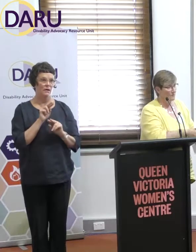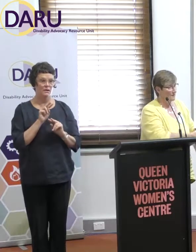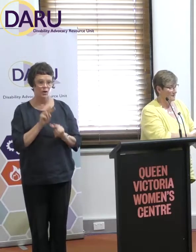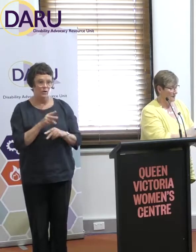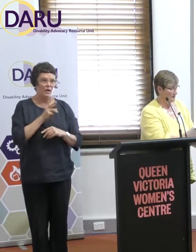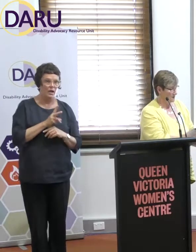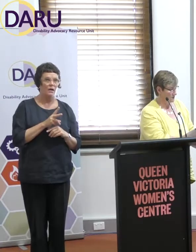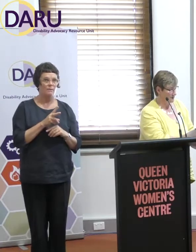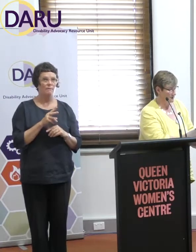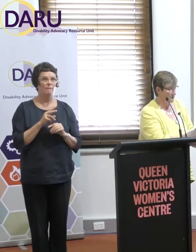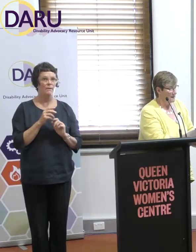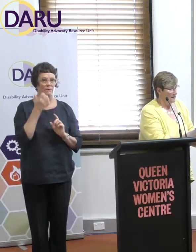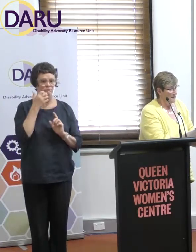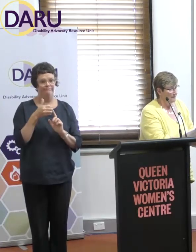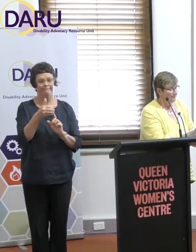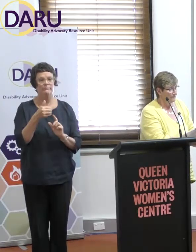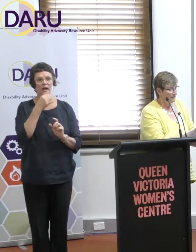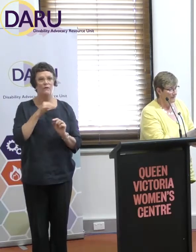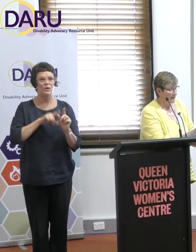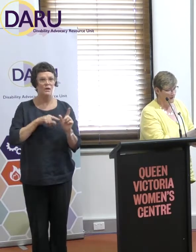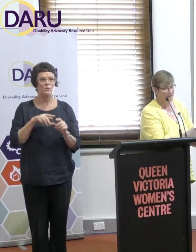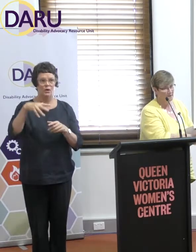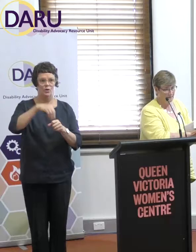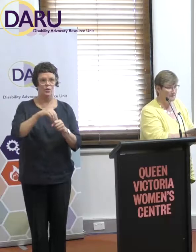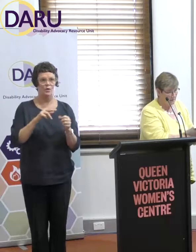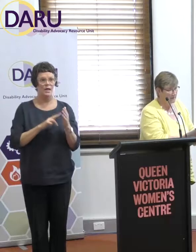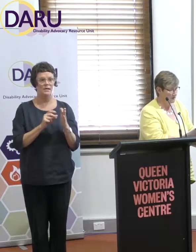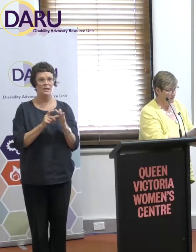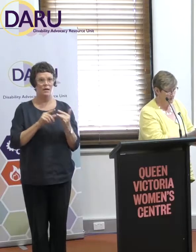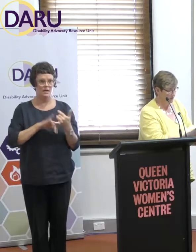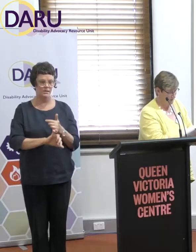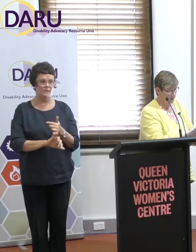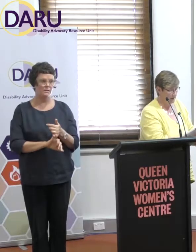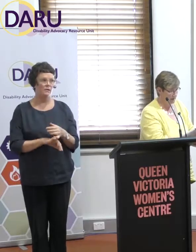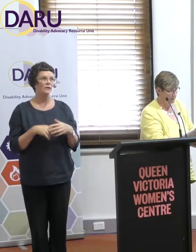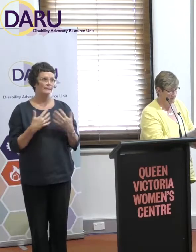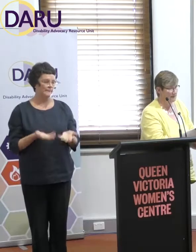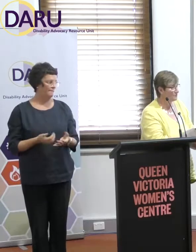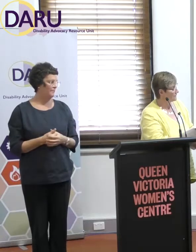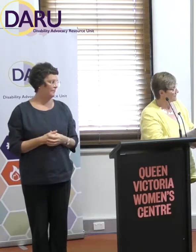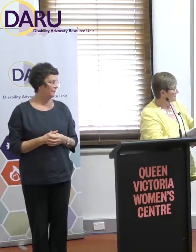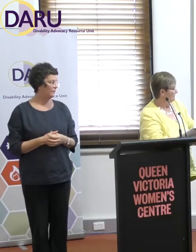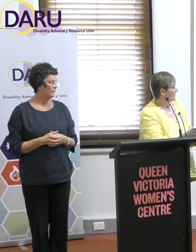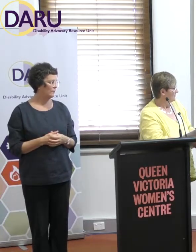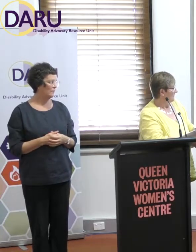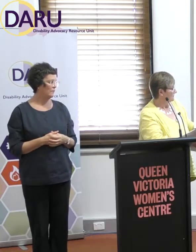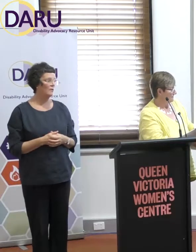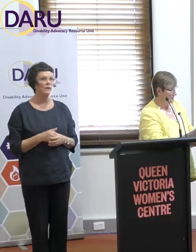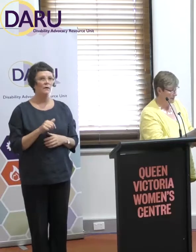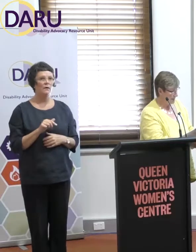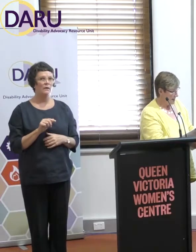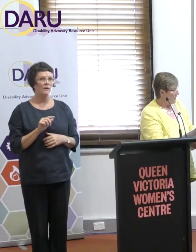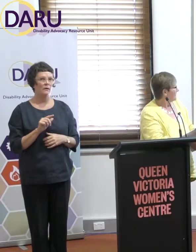included more NDIS issues in it. It doesn't, it doesn't make much difference, though, to the, it makes no difference to the value